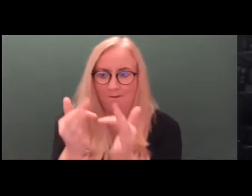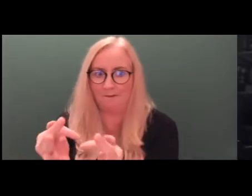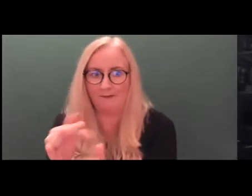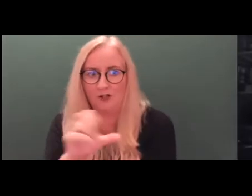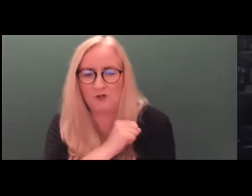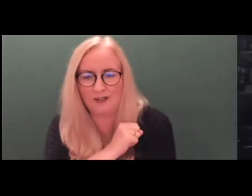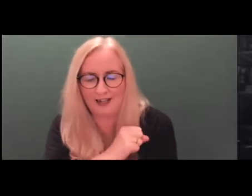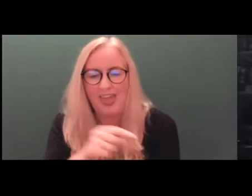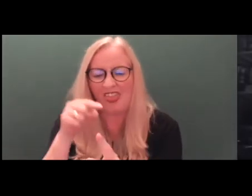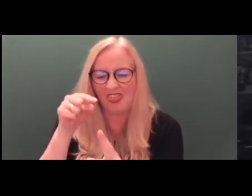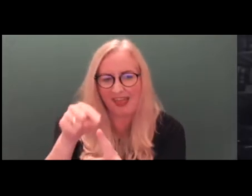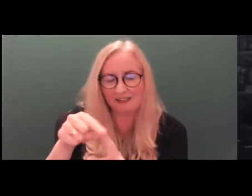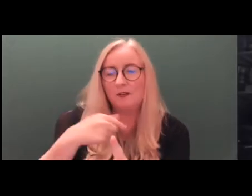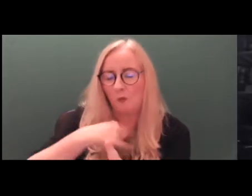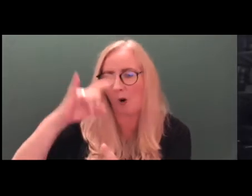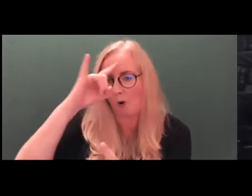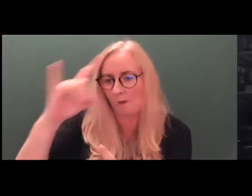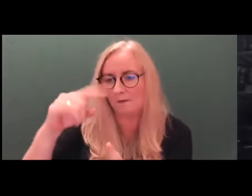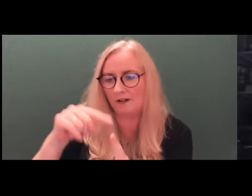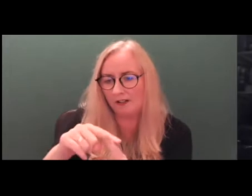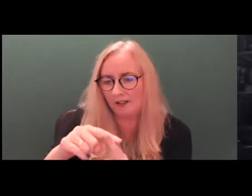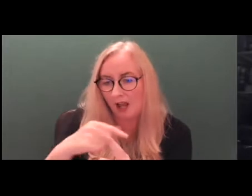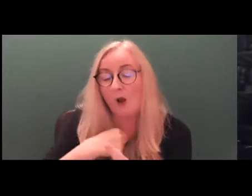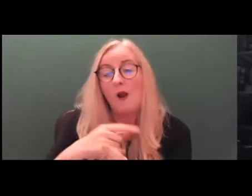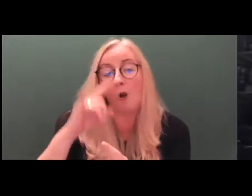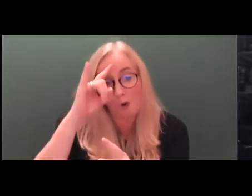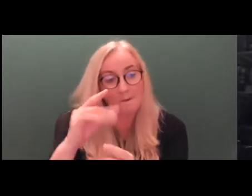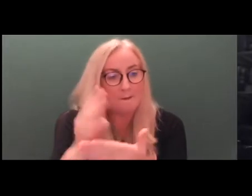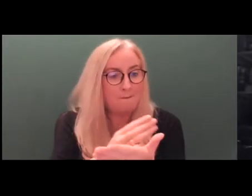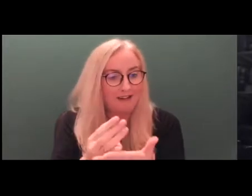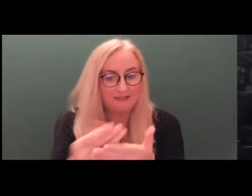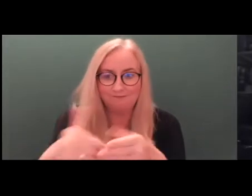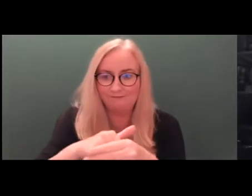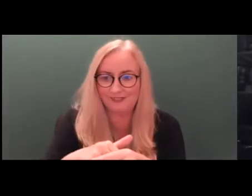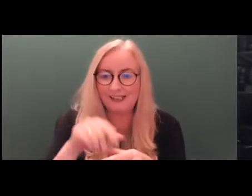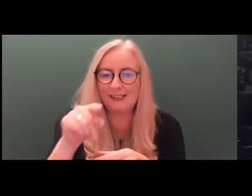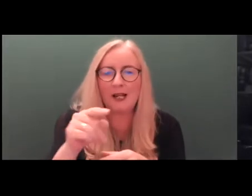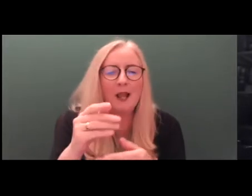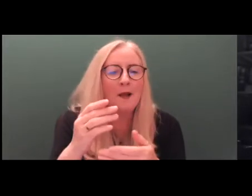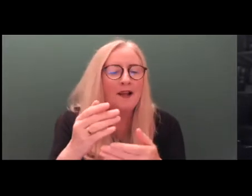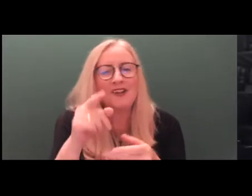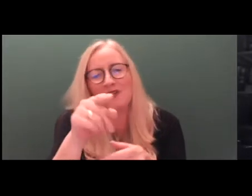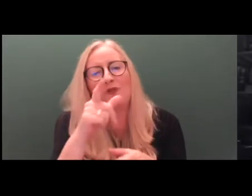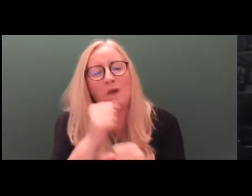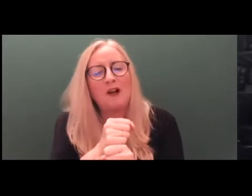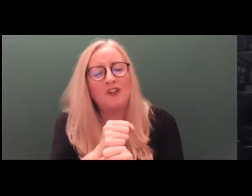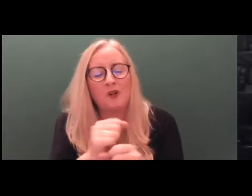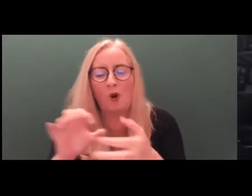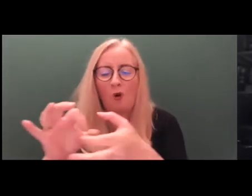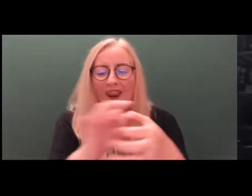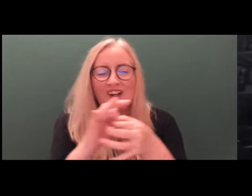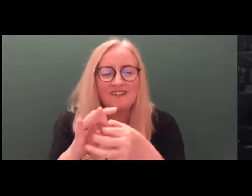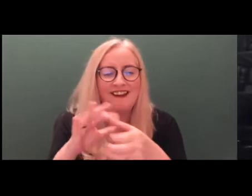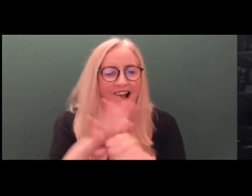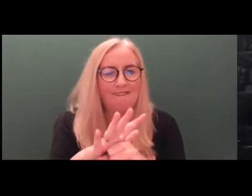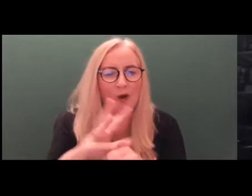pursuing or hoping for. And it's why we're currently part of what's been called earlier, the Coalition of the Willing. But equally, in the first session this morning,